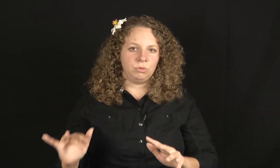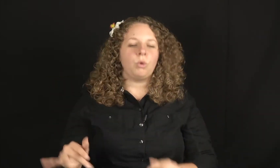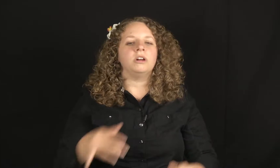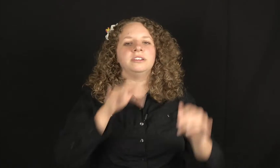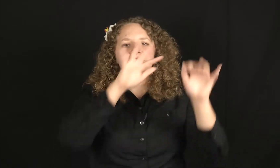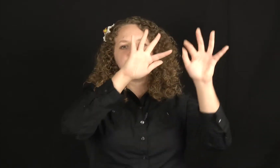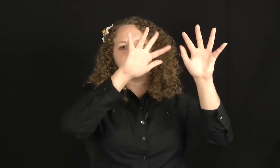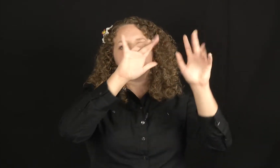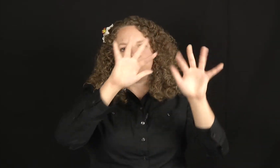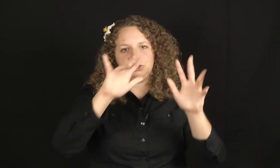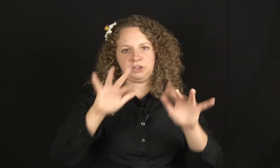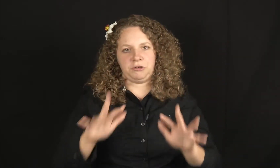or even just snow.